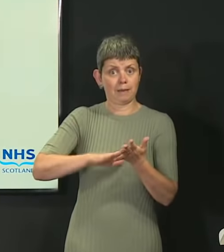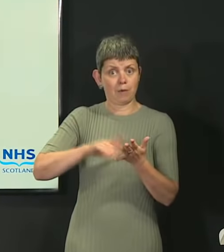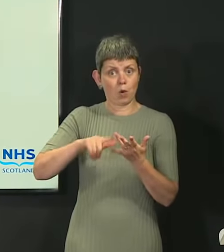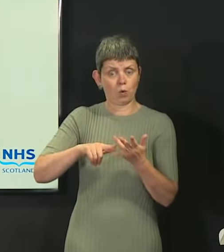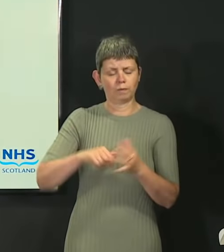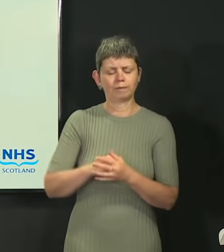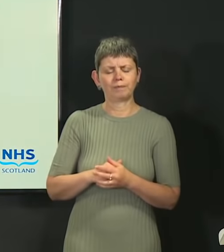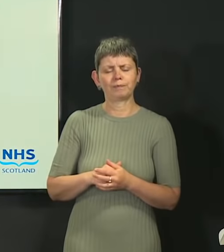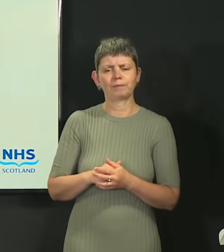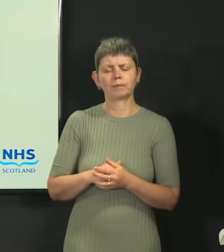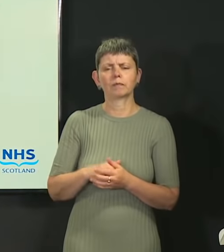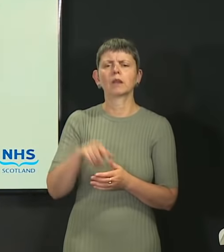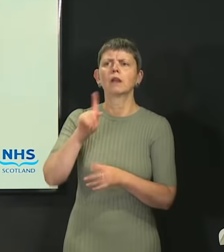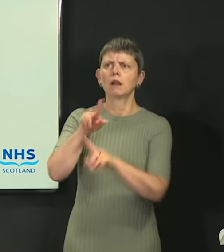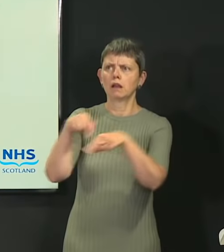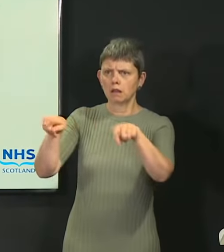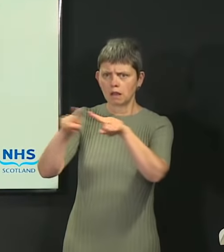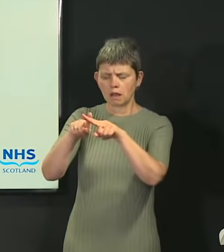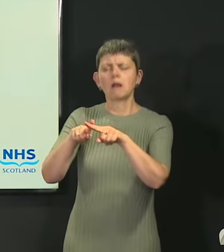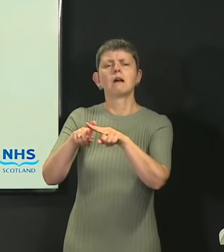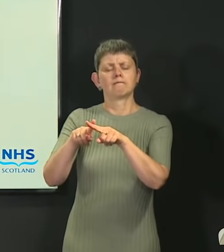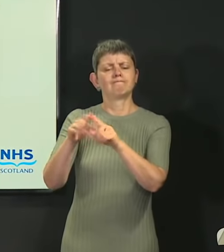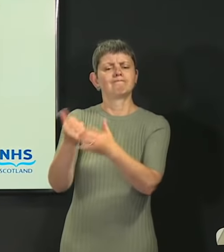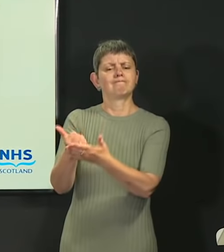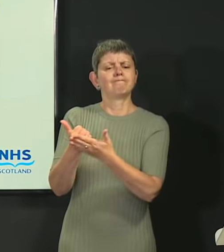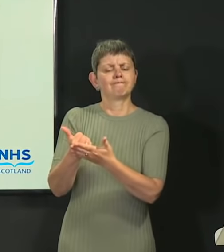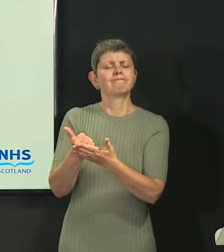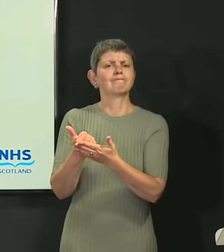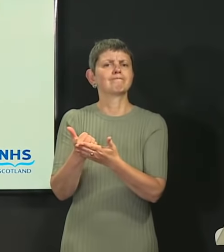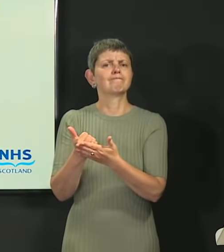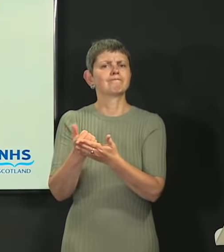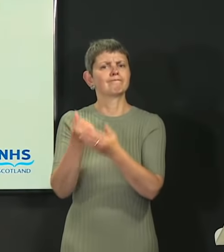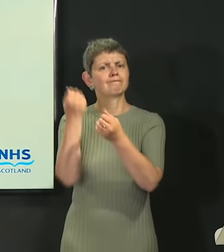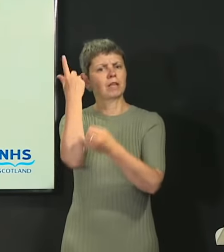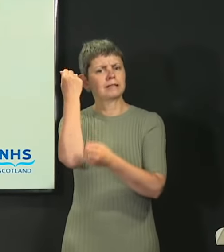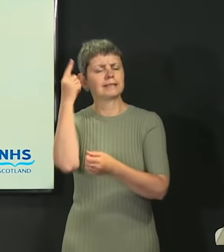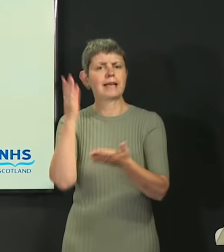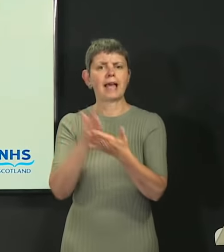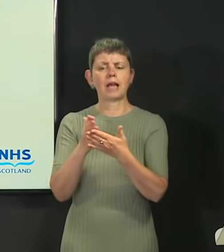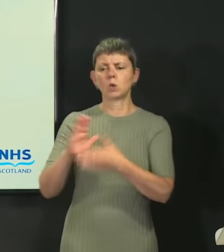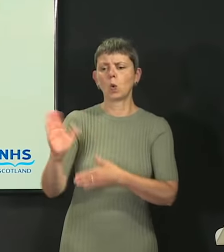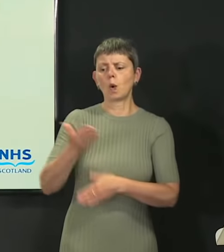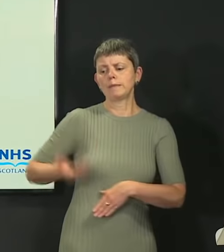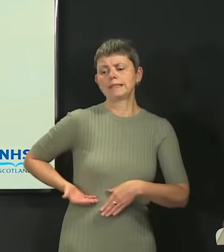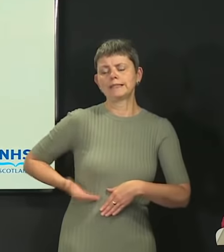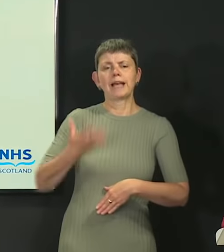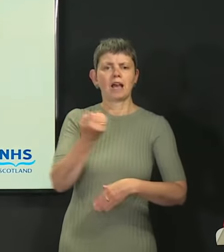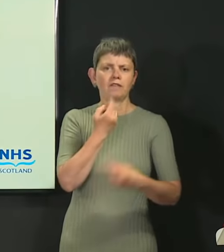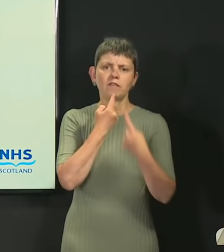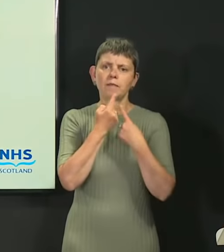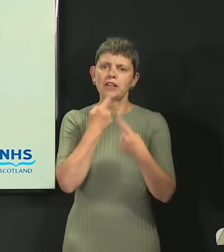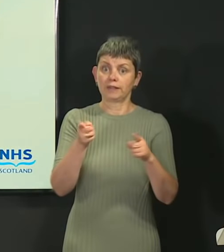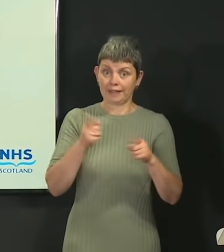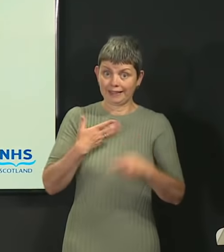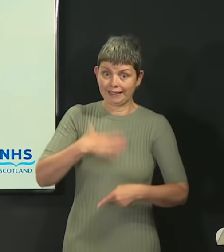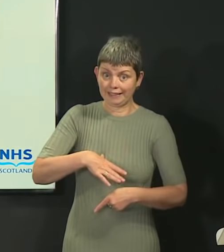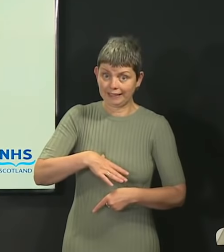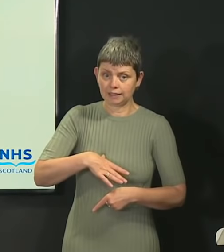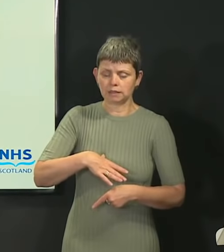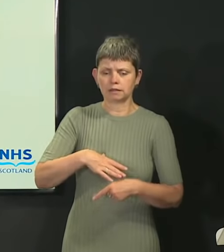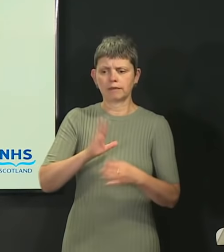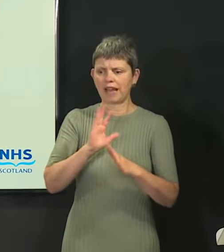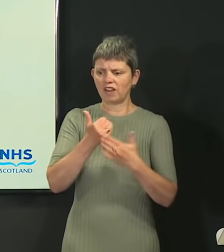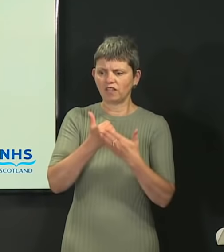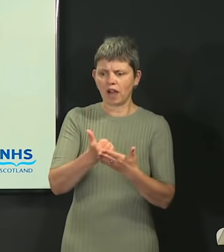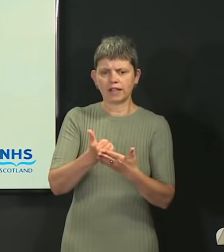ensure that businesses in and around Aberdeen had all the information they needed to comply, providing invaluable advice on